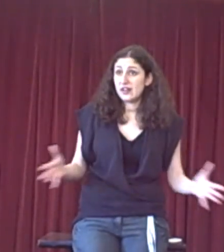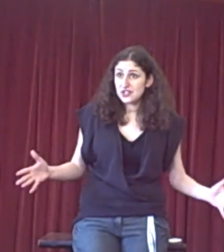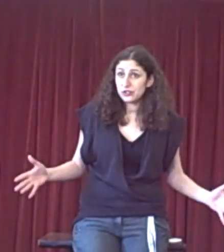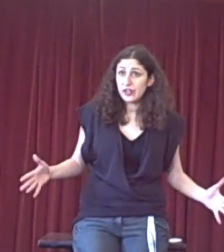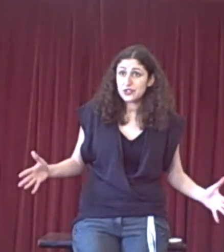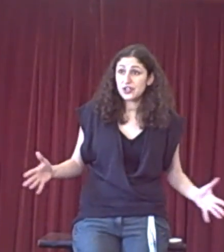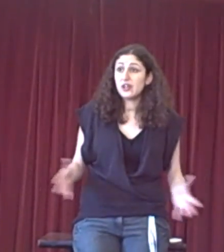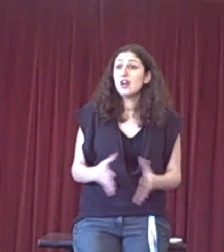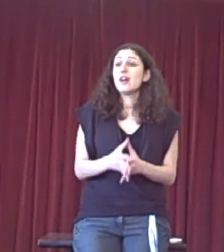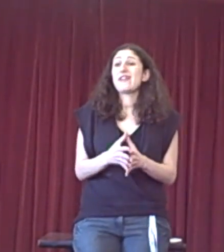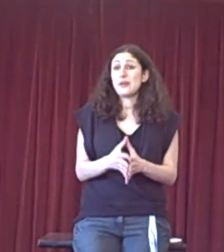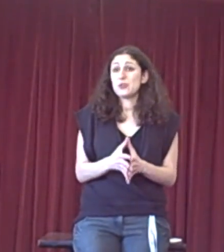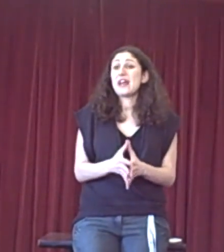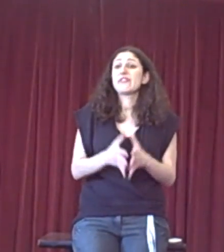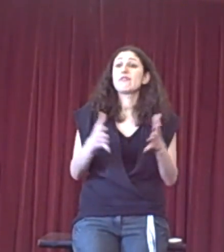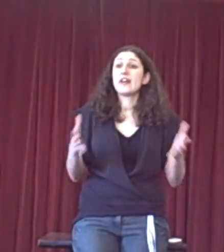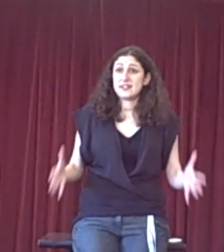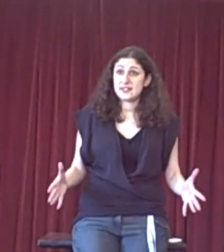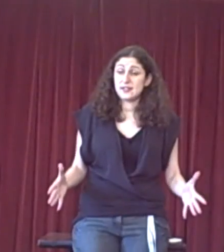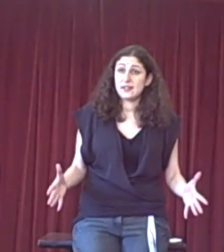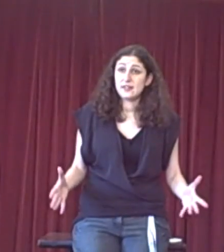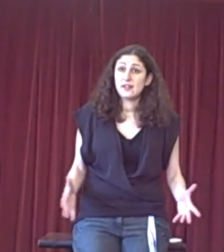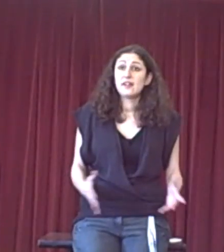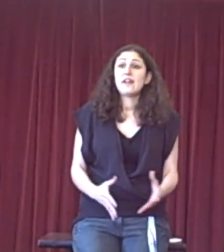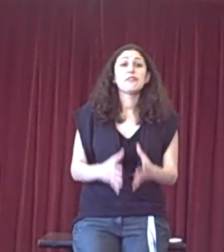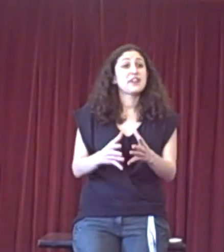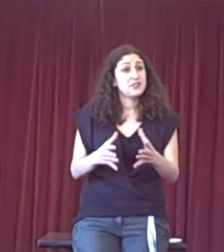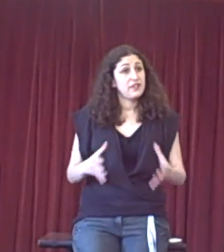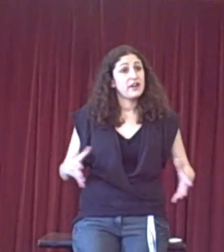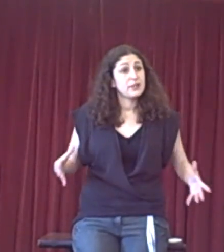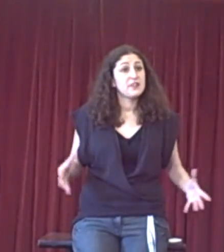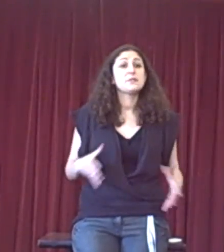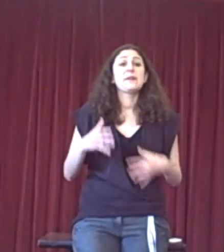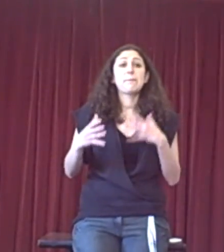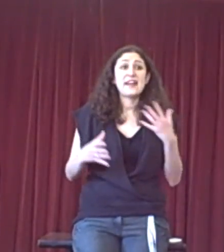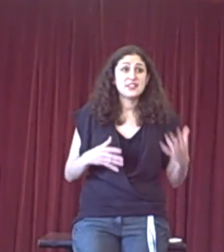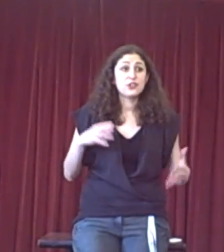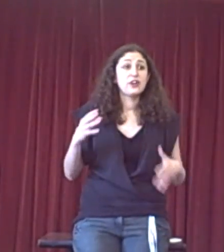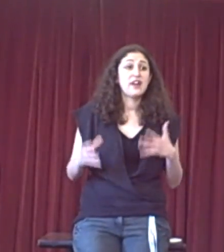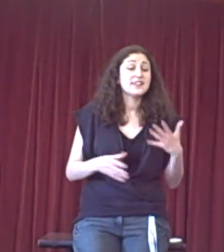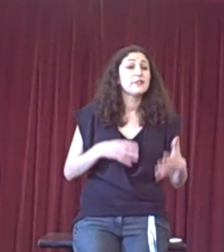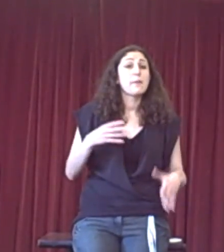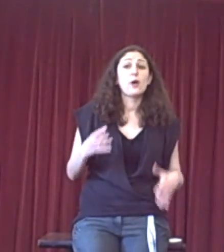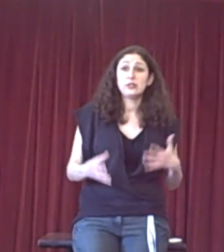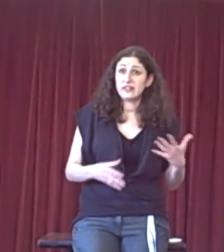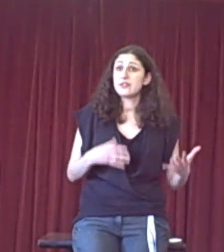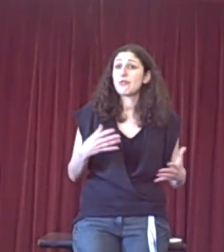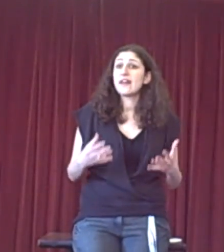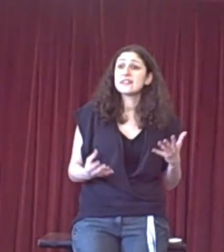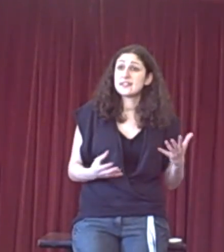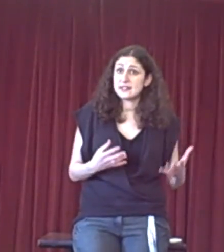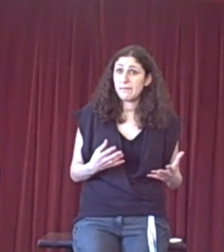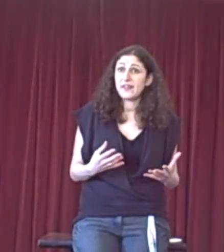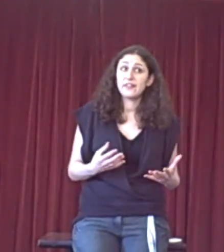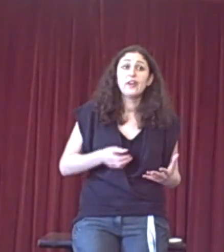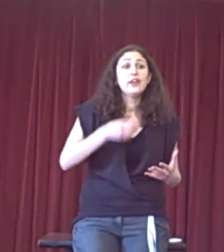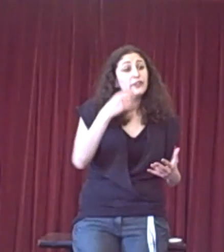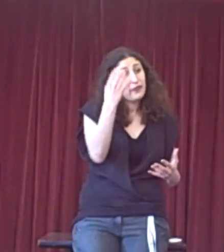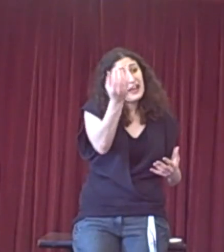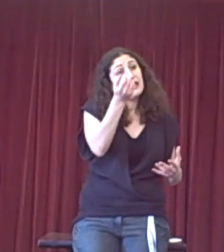initial notion of animals having rights. And the rest of the argument is being based on an idea of upholding those rights in some sense. So, again,